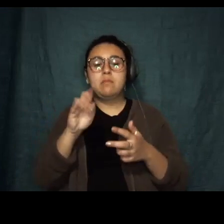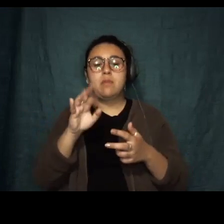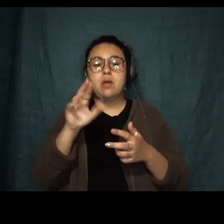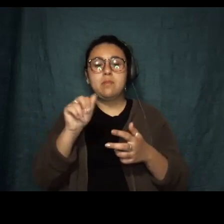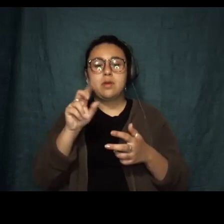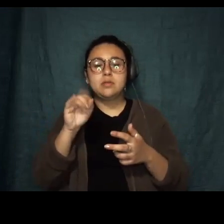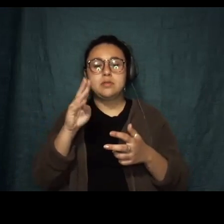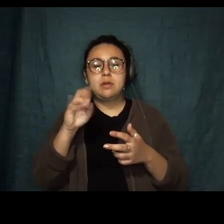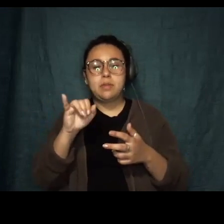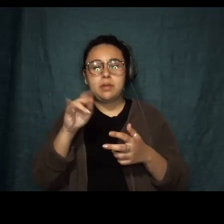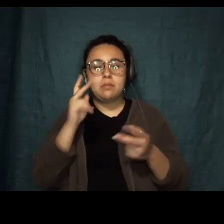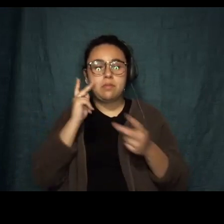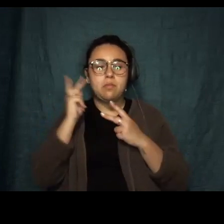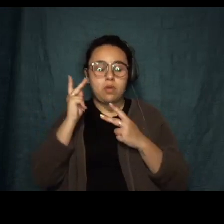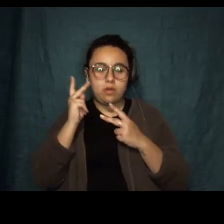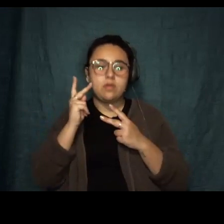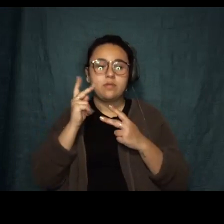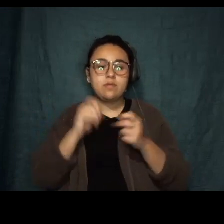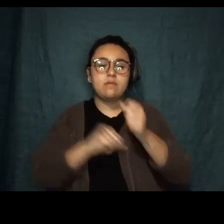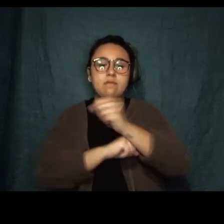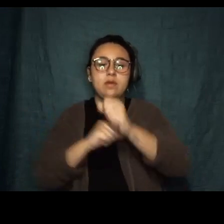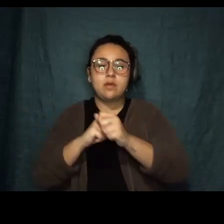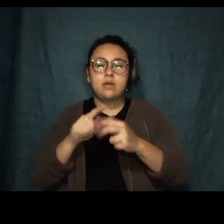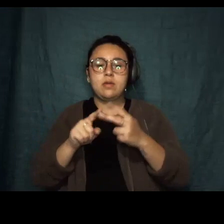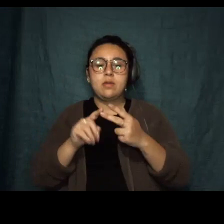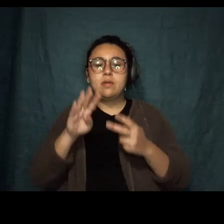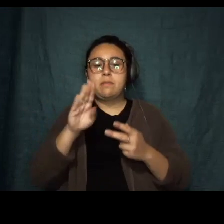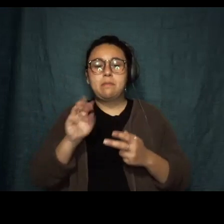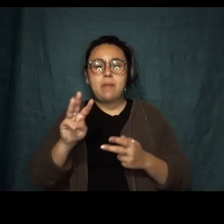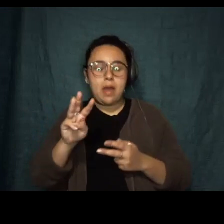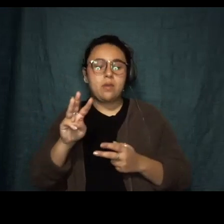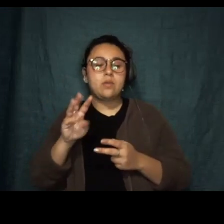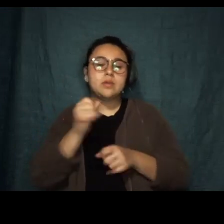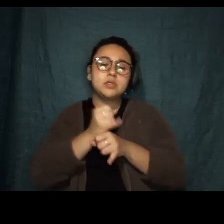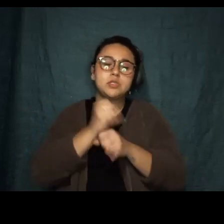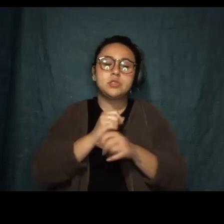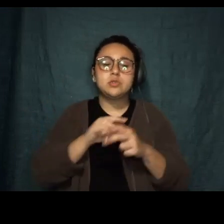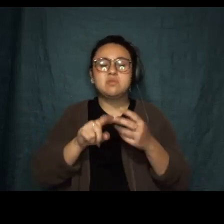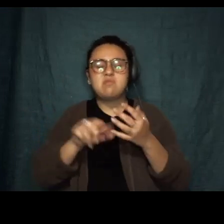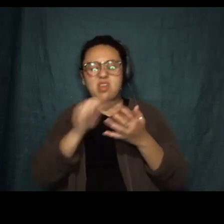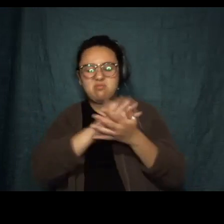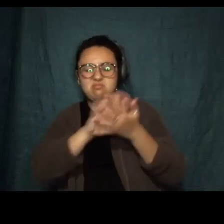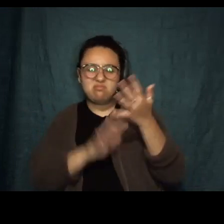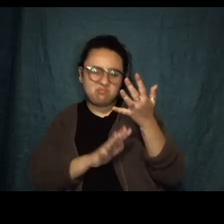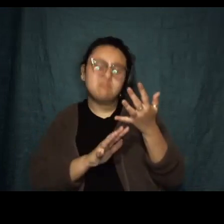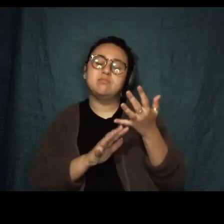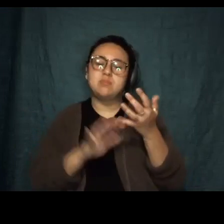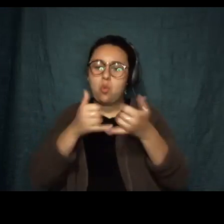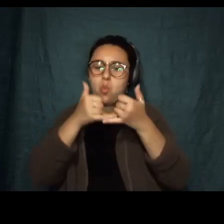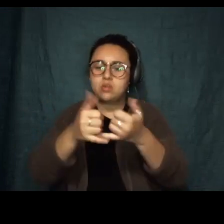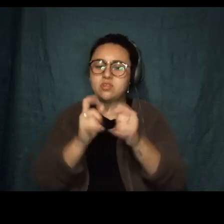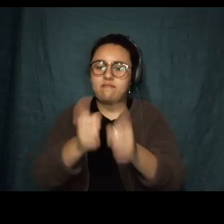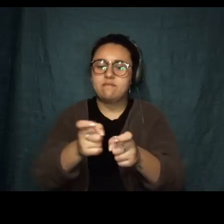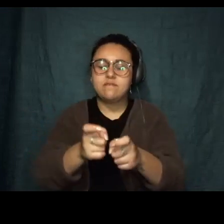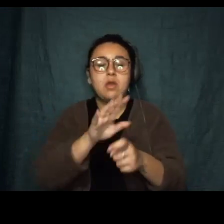Bao Institute at the Camargo Foundation, Ragdale, Prairie Schooner, and others. Her essays have recently appeared in Tin